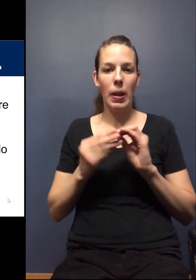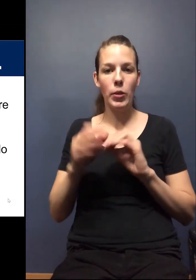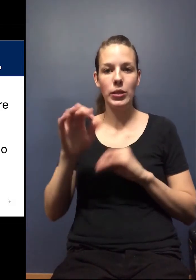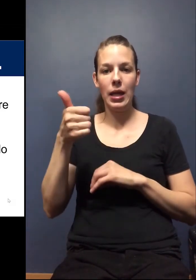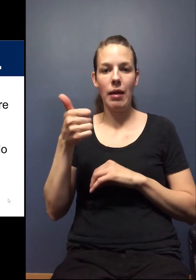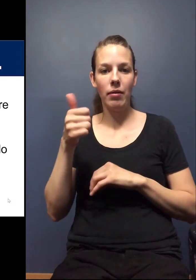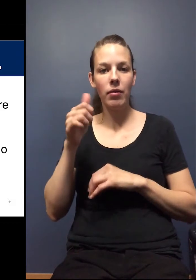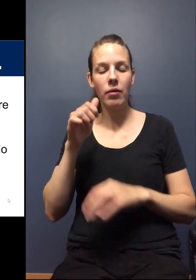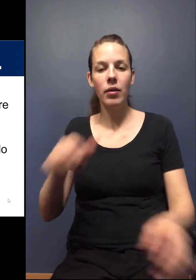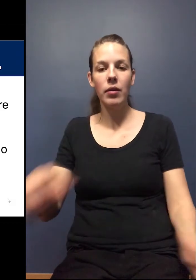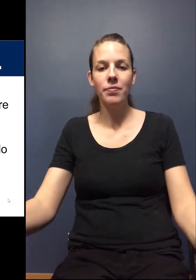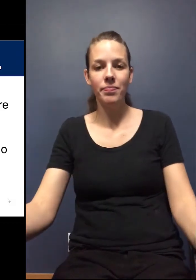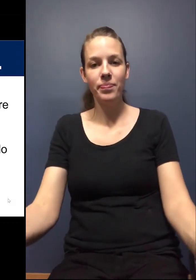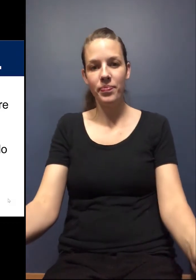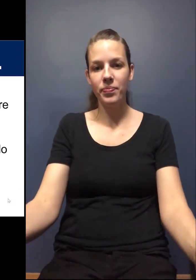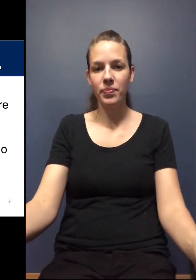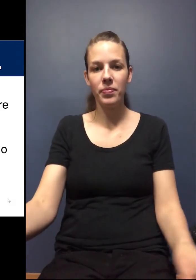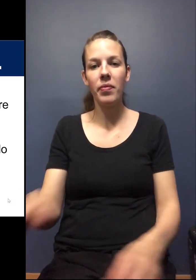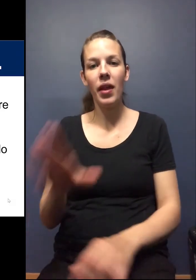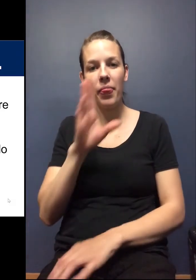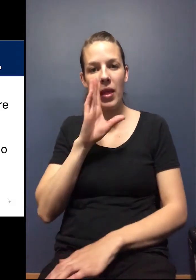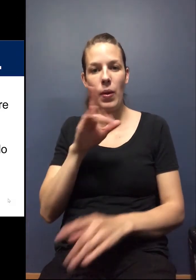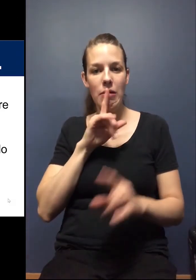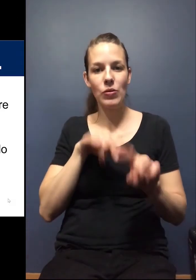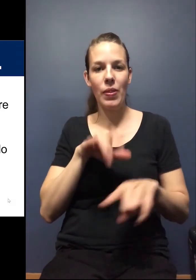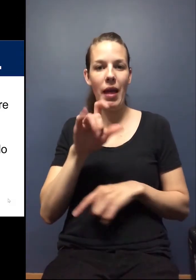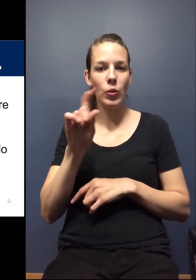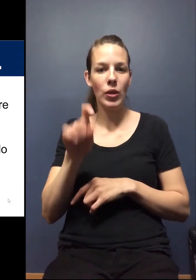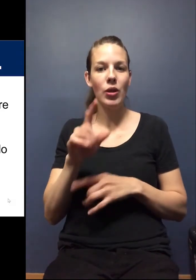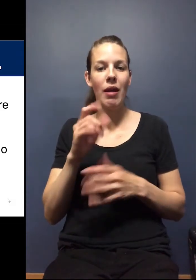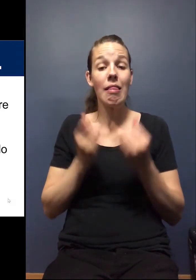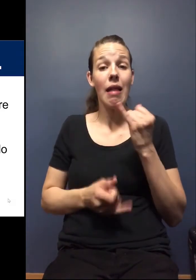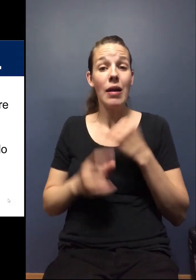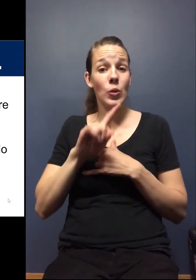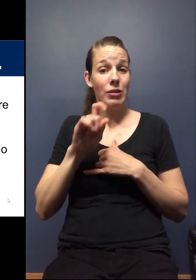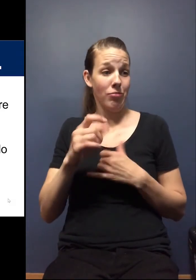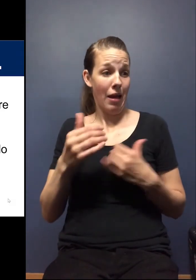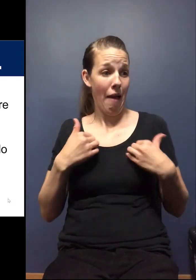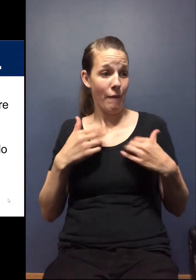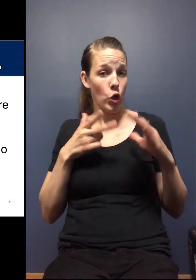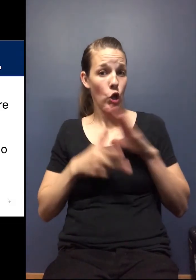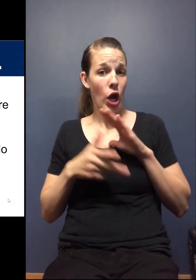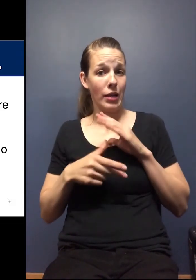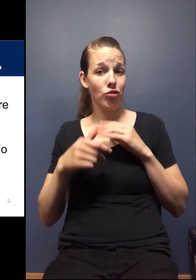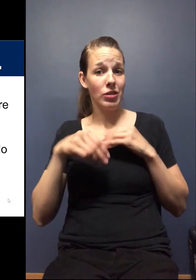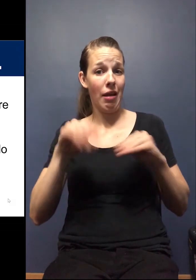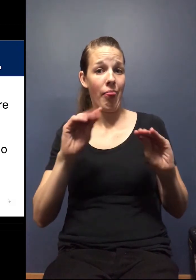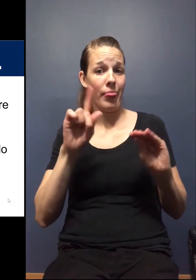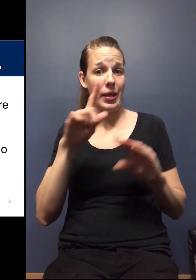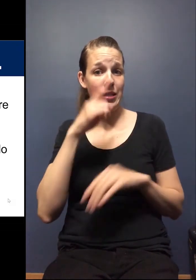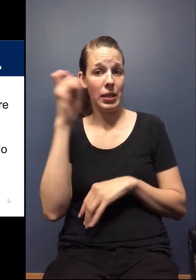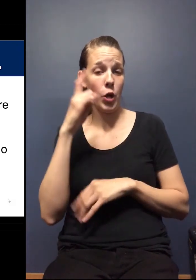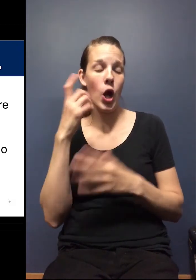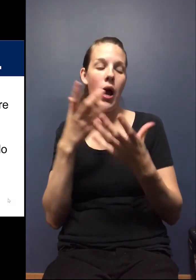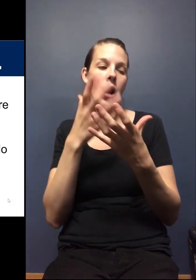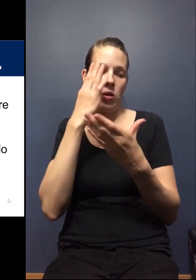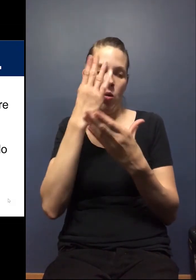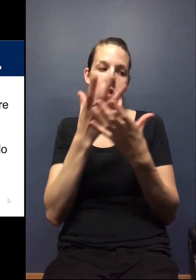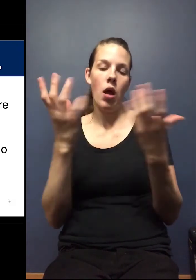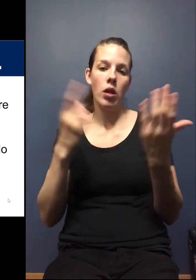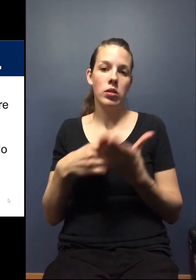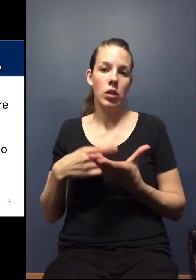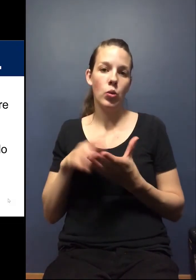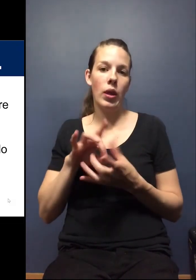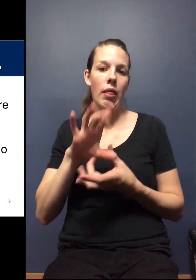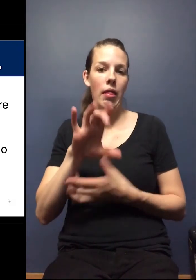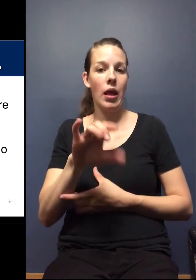and then I'll answer, I'll get to that question. So our last question here is, can I have a garage sale this summer? I know there's a lot of discussion on this